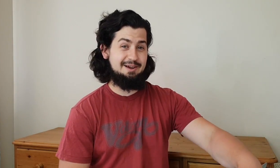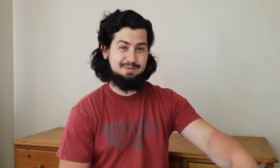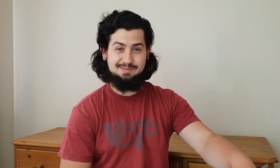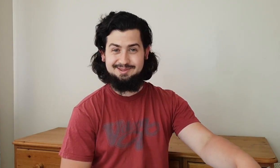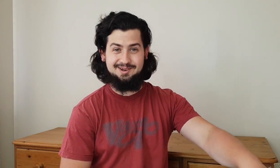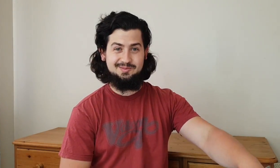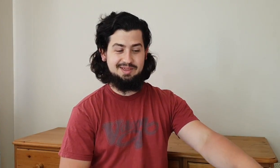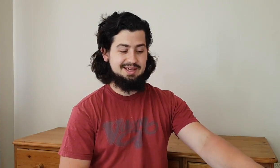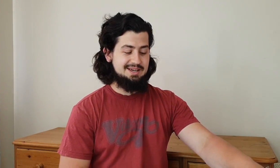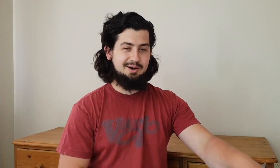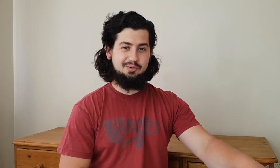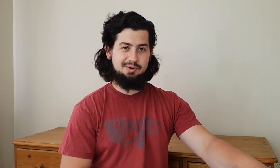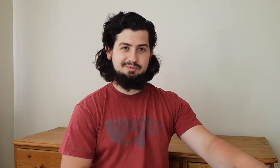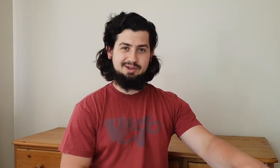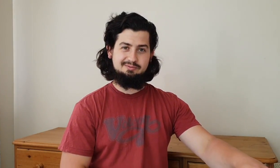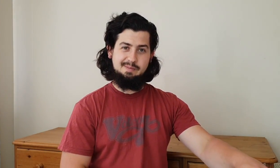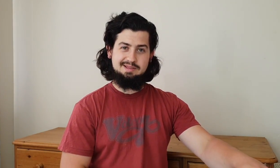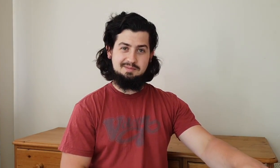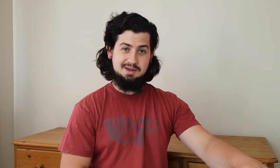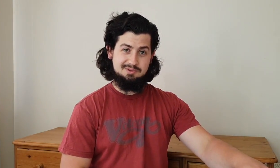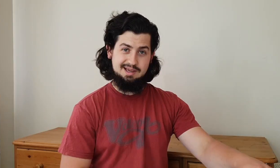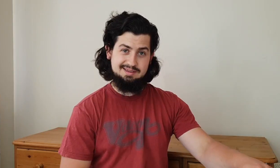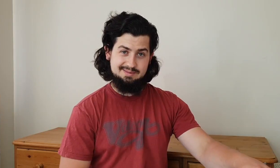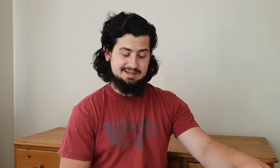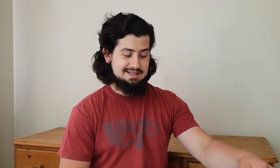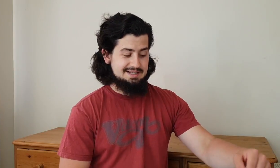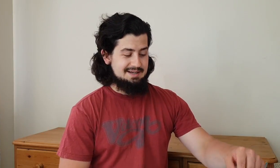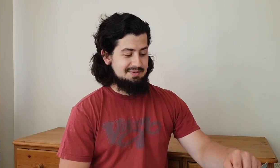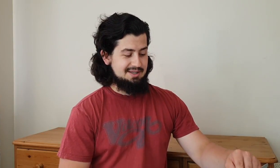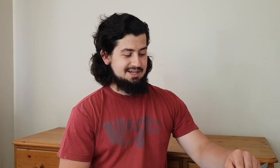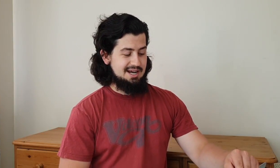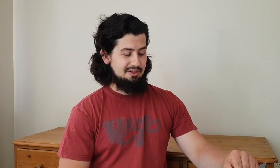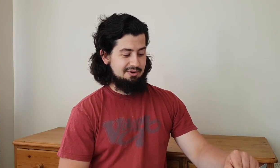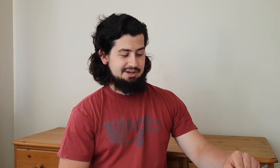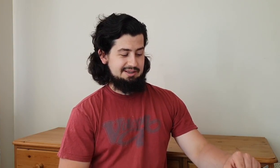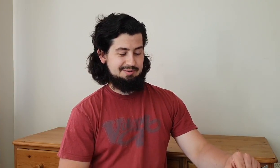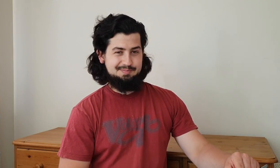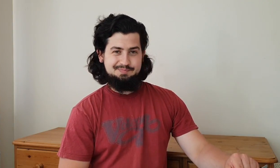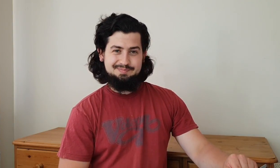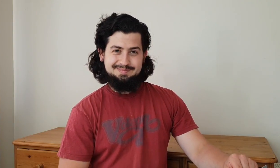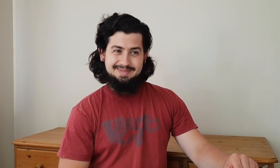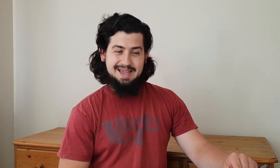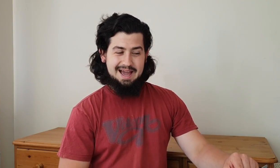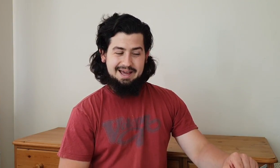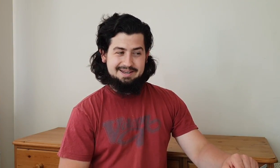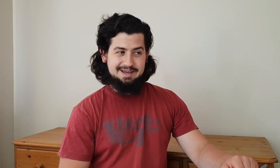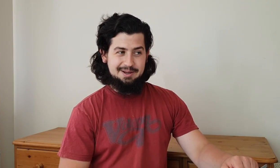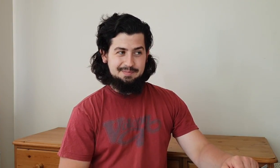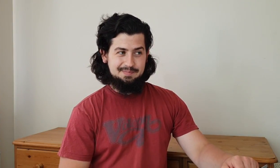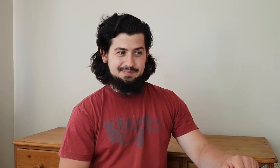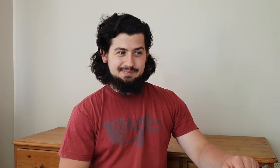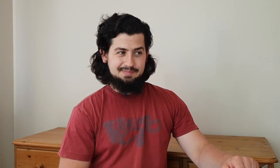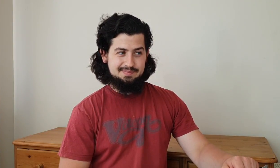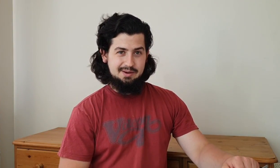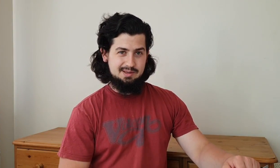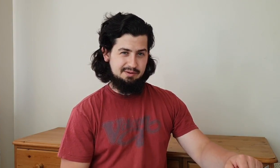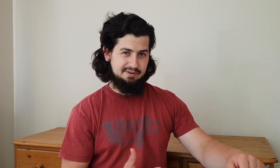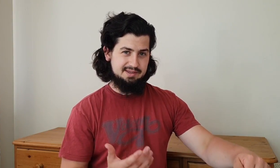people who turned up with her I thought we were going for like a romantic meal together but but she had other ideas and um that was like my first